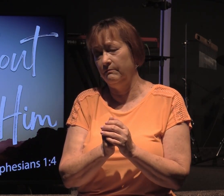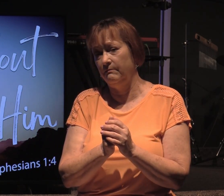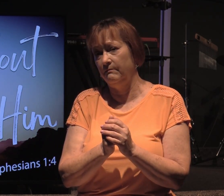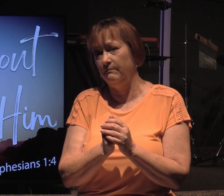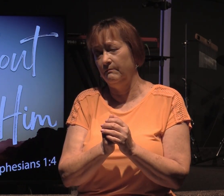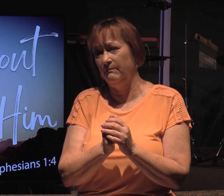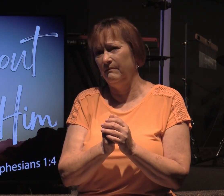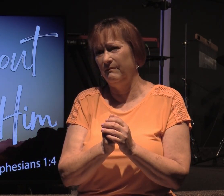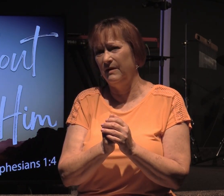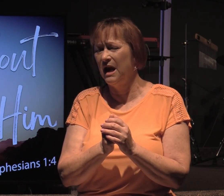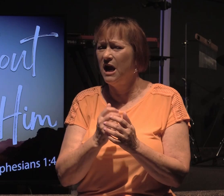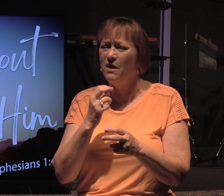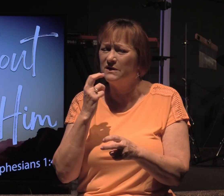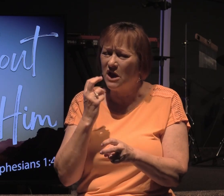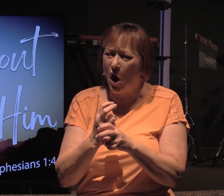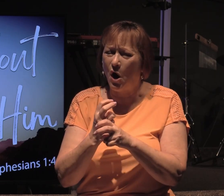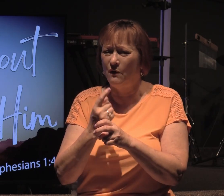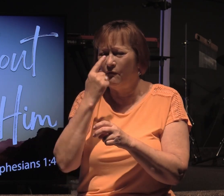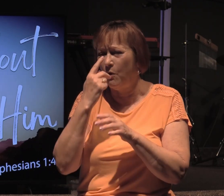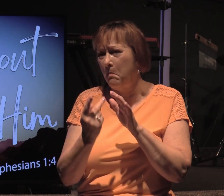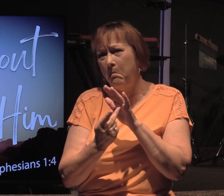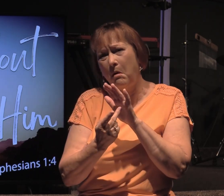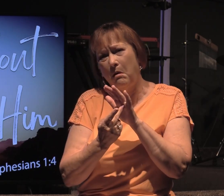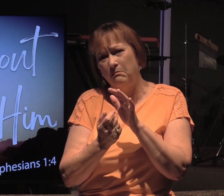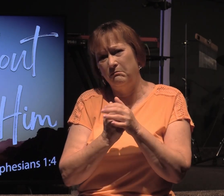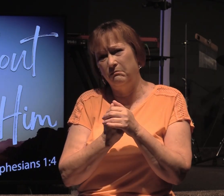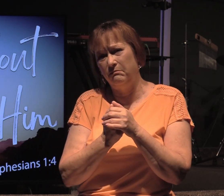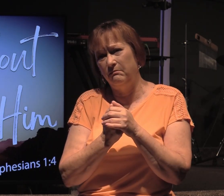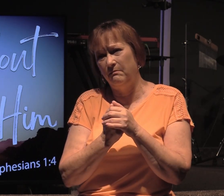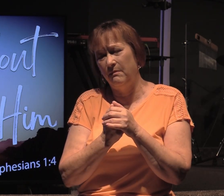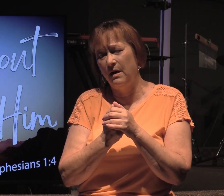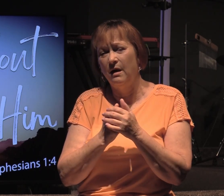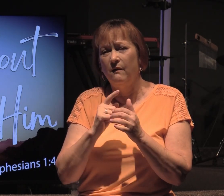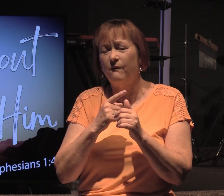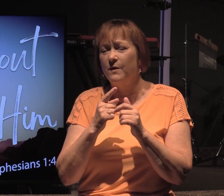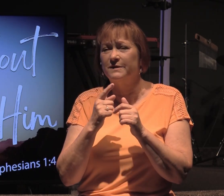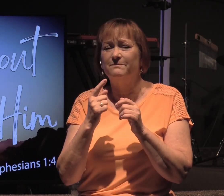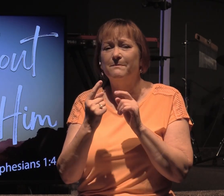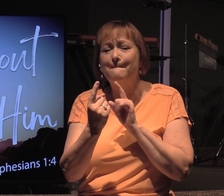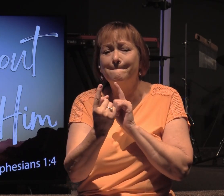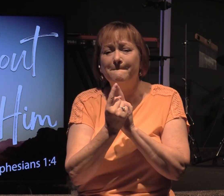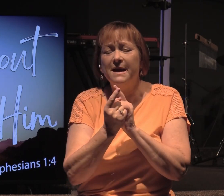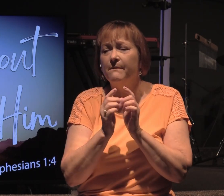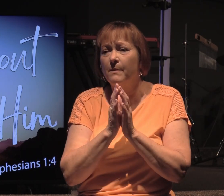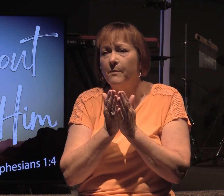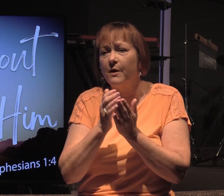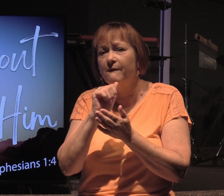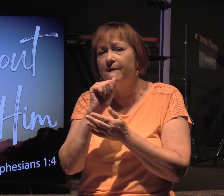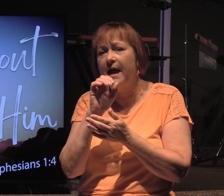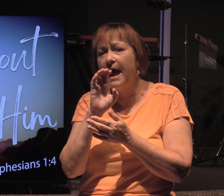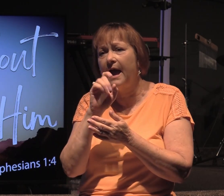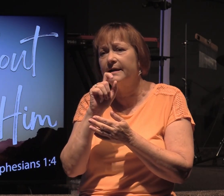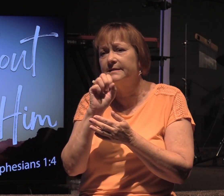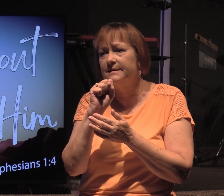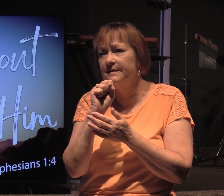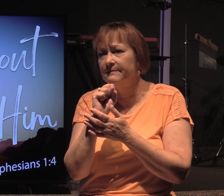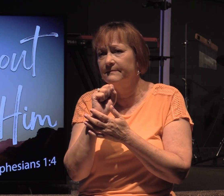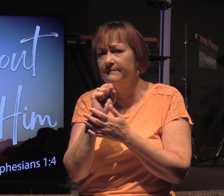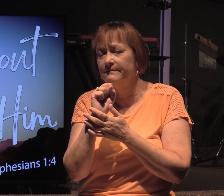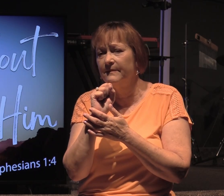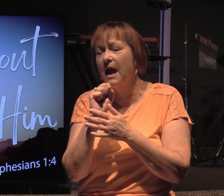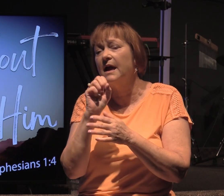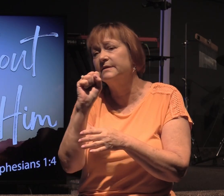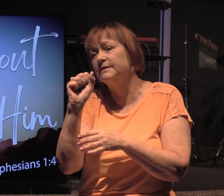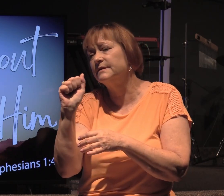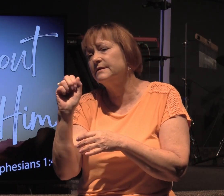it was a rocky road becoming an apostle for Paul. We first meet him in the book of Acts as